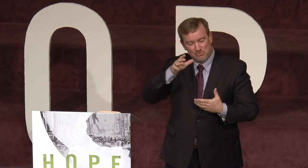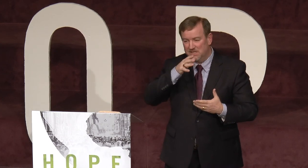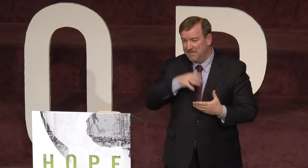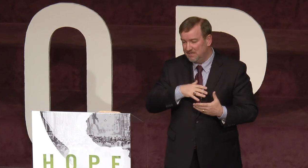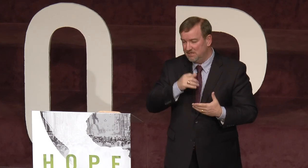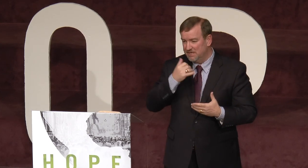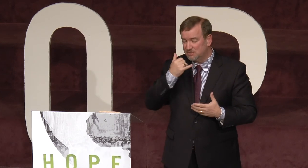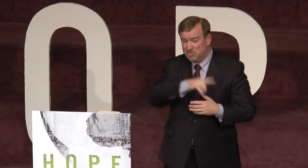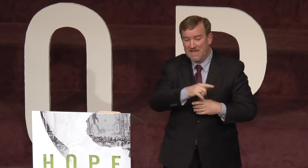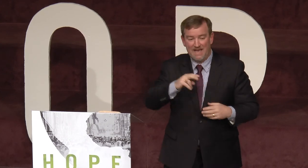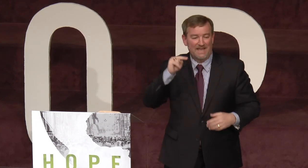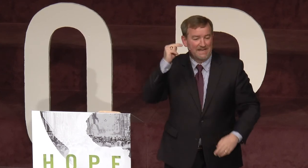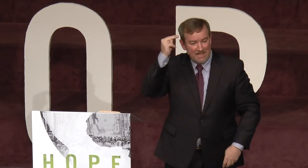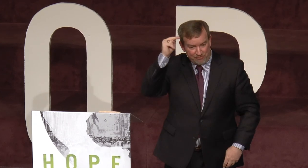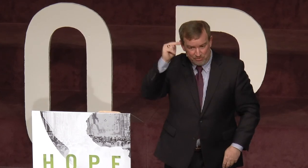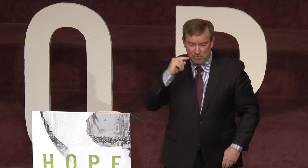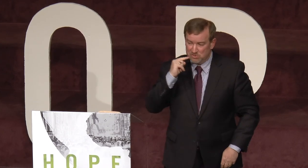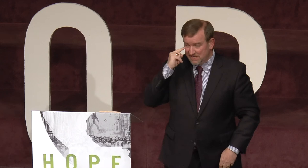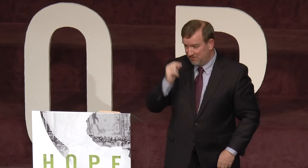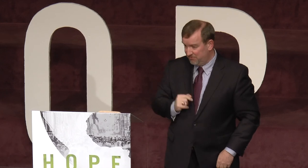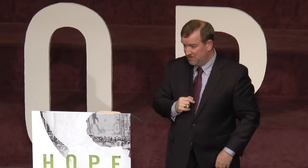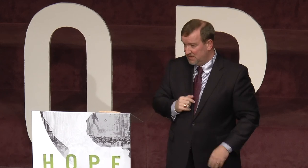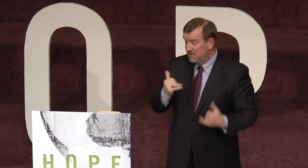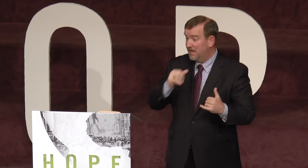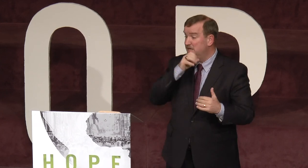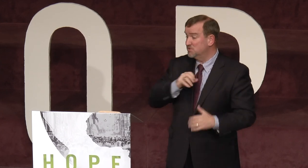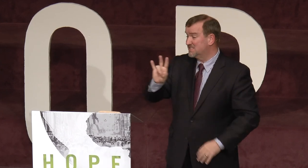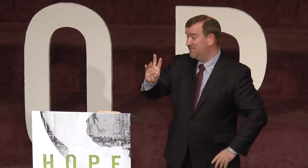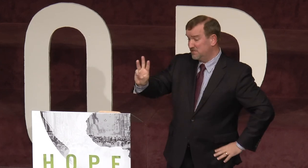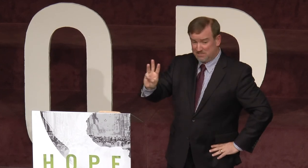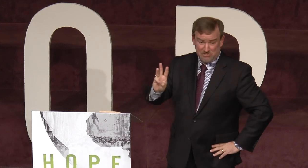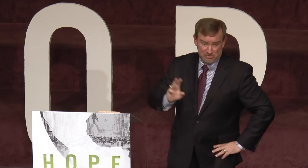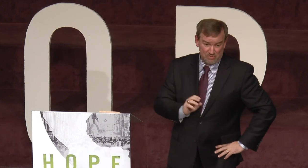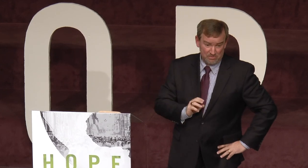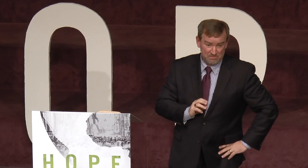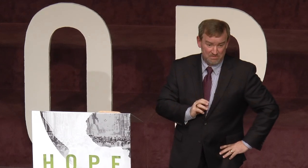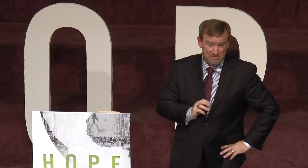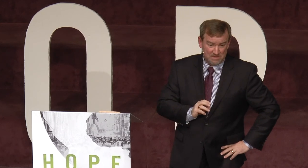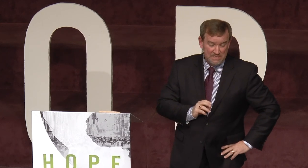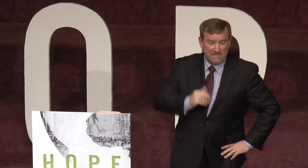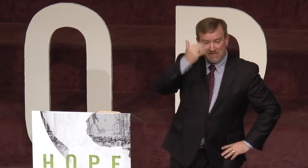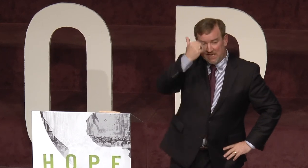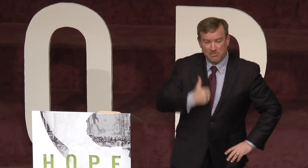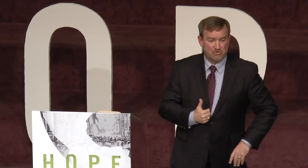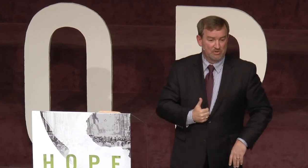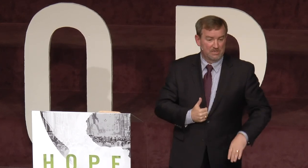a lady, and she had a nephew who was deaf. Now, he was 76 years old. He had had a stroke, and